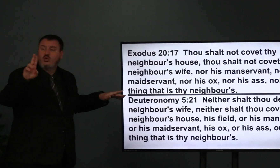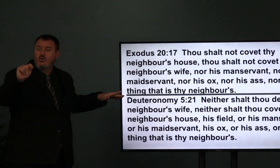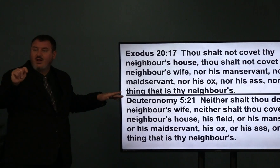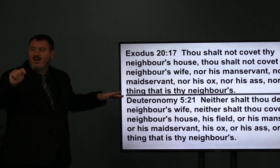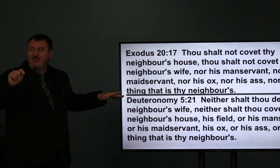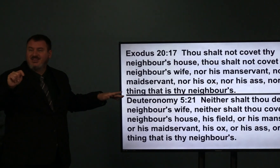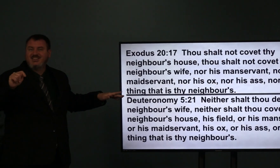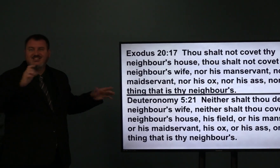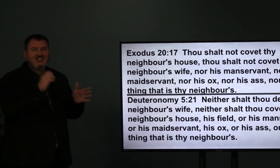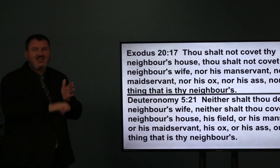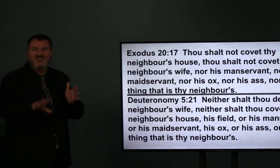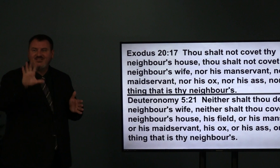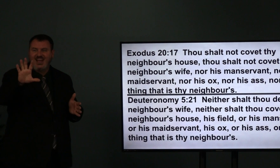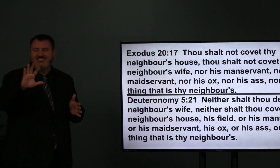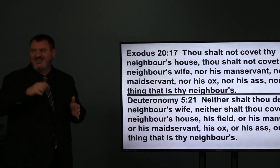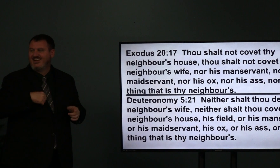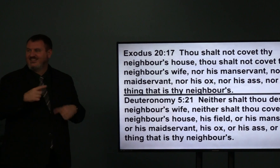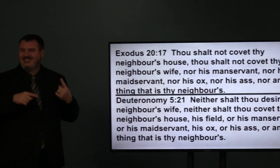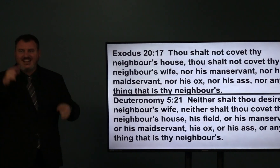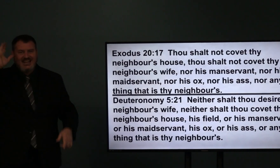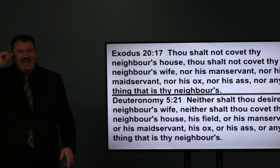And Deuteronomy chapter 5,